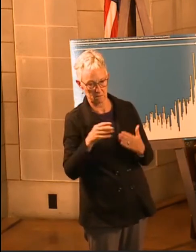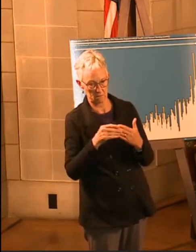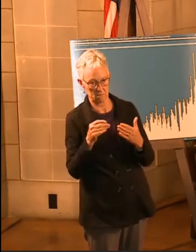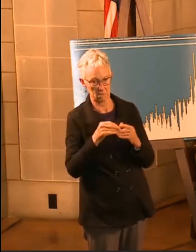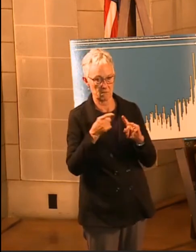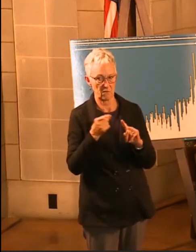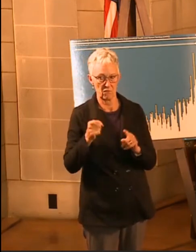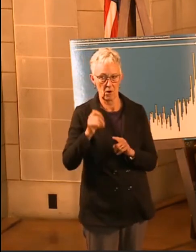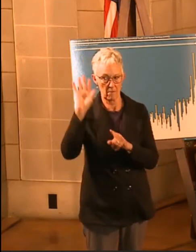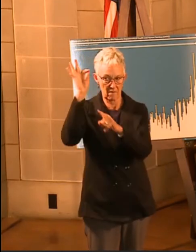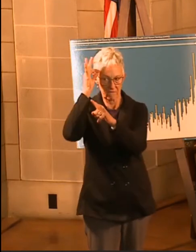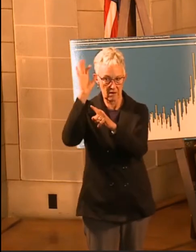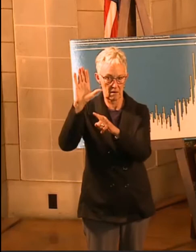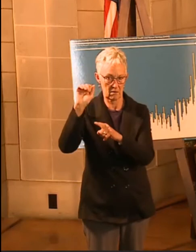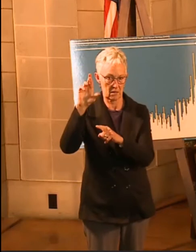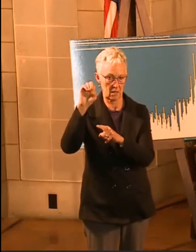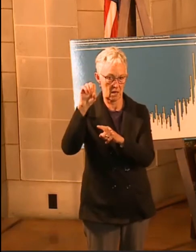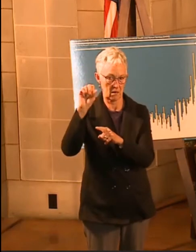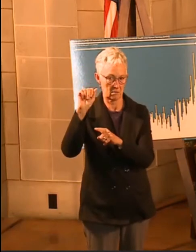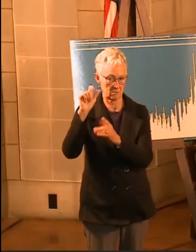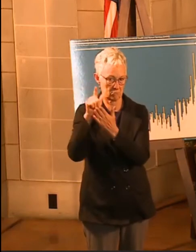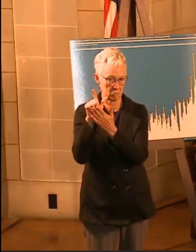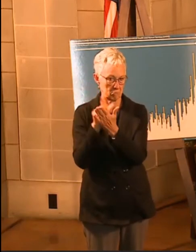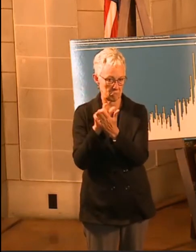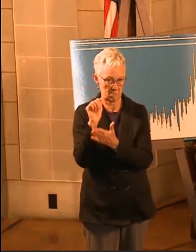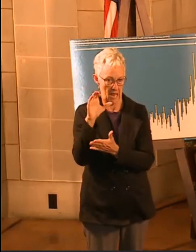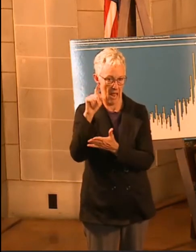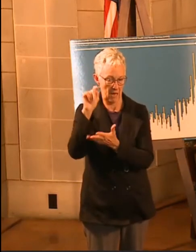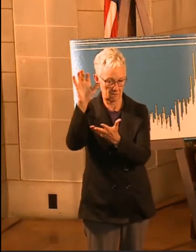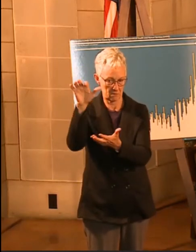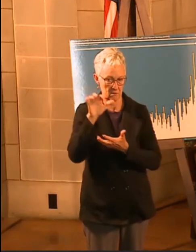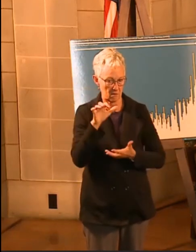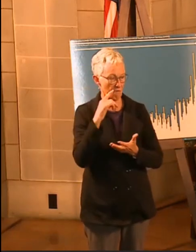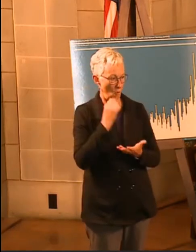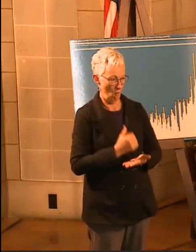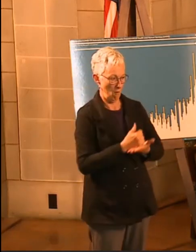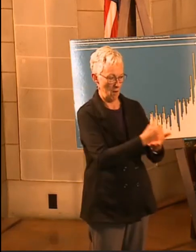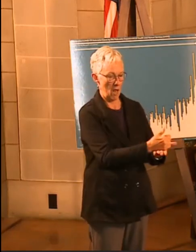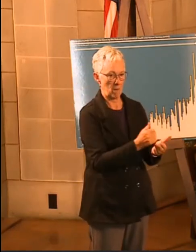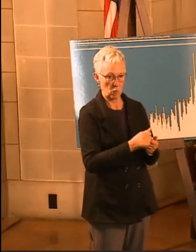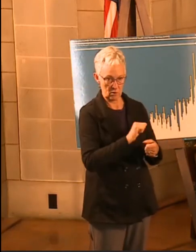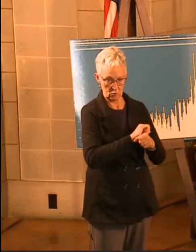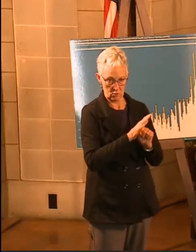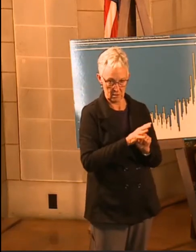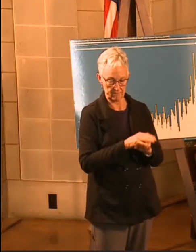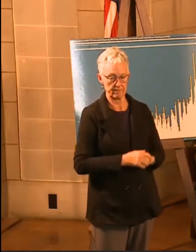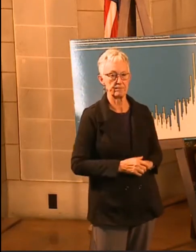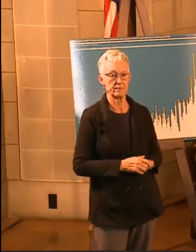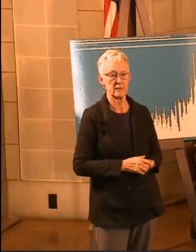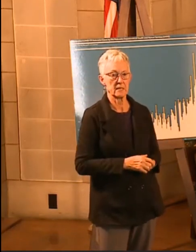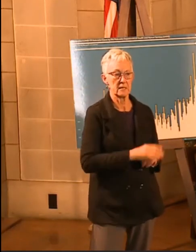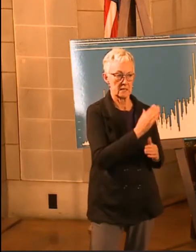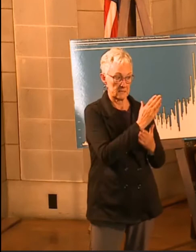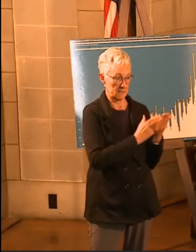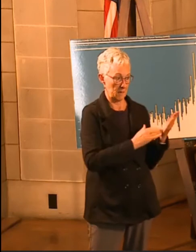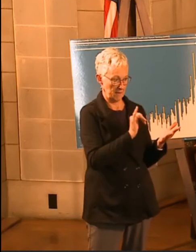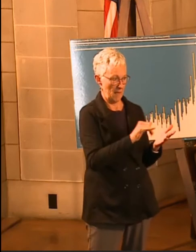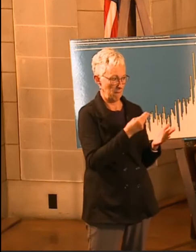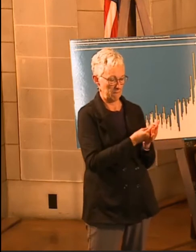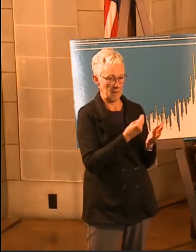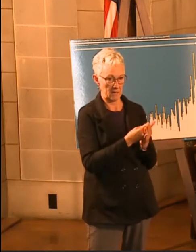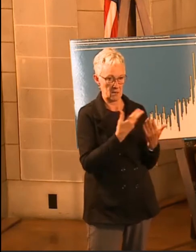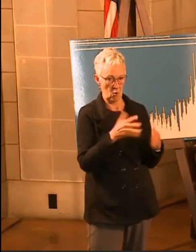money to aid in the coronavirus relief efforts. $166 million of that money went to the Douglas County